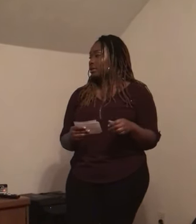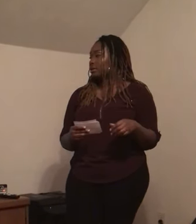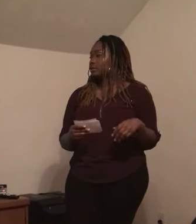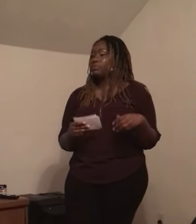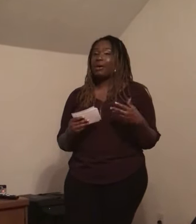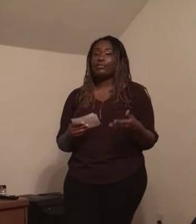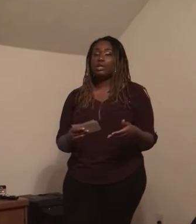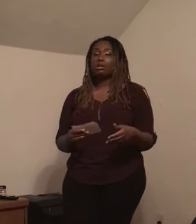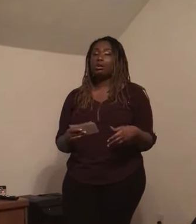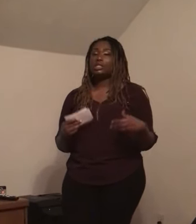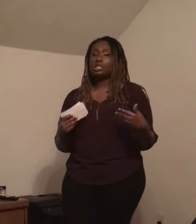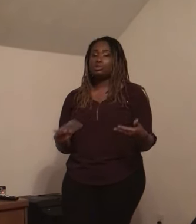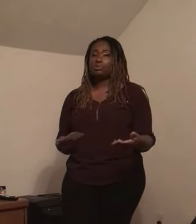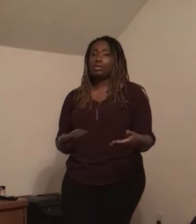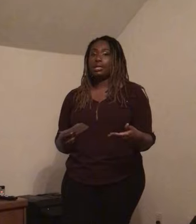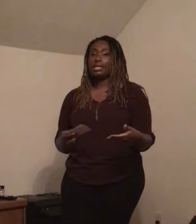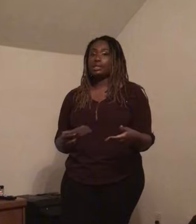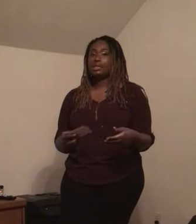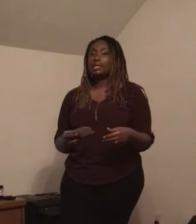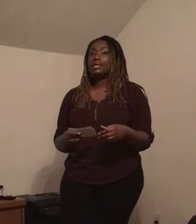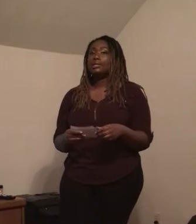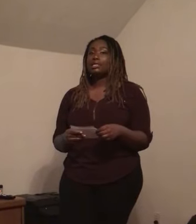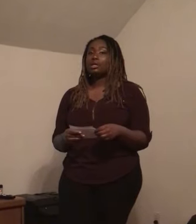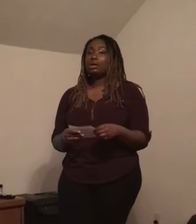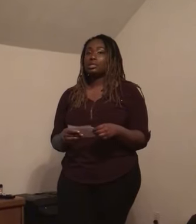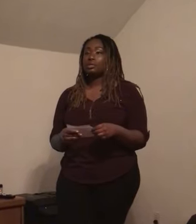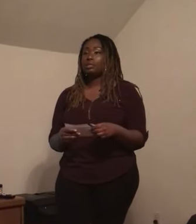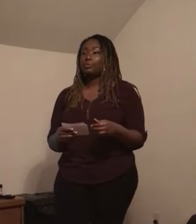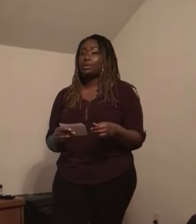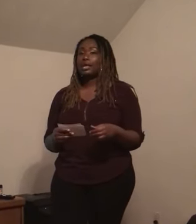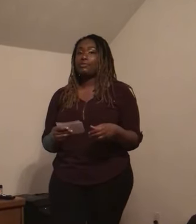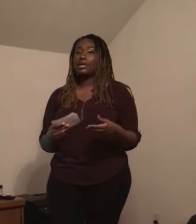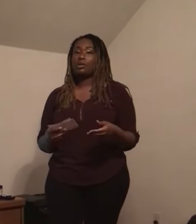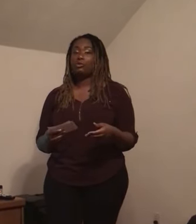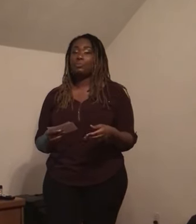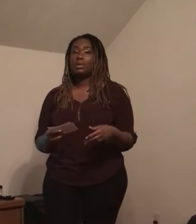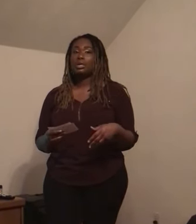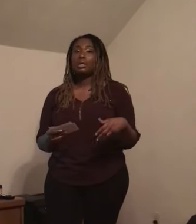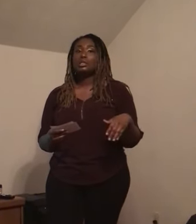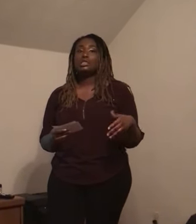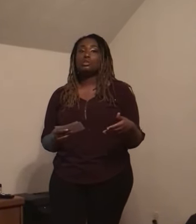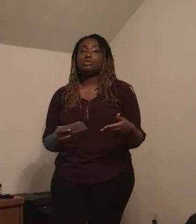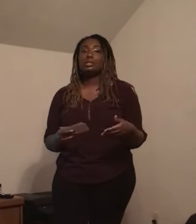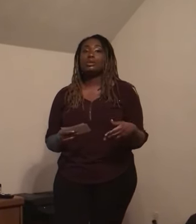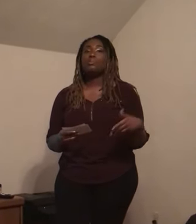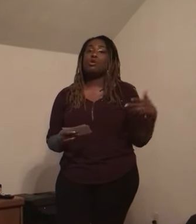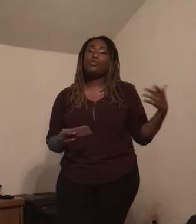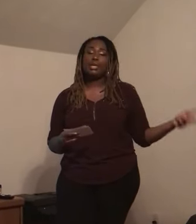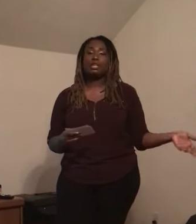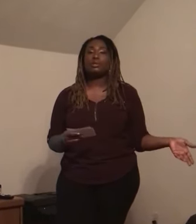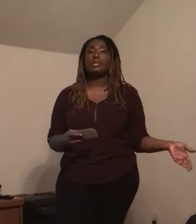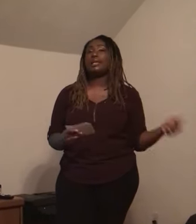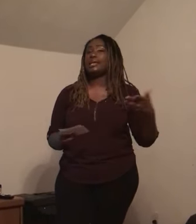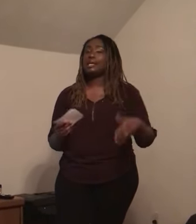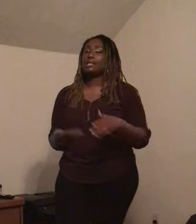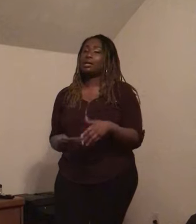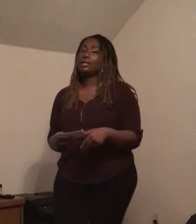method called total communication, that's also something that would help children both hearing and non